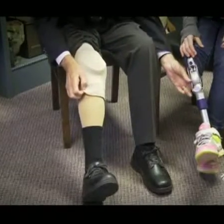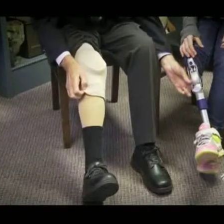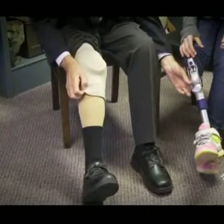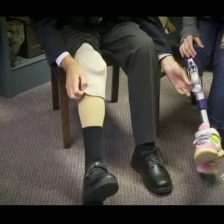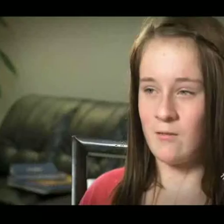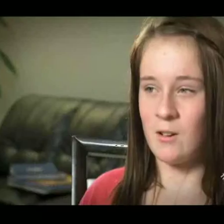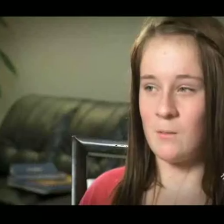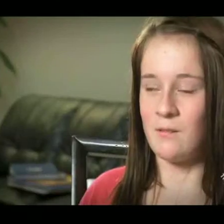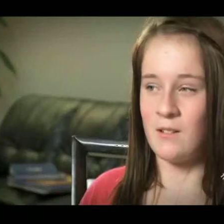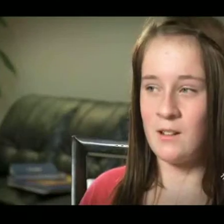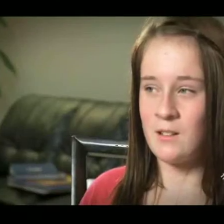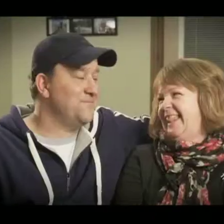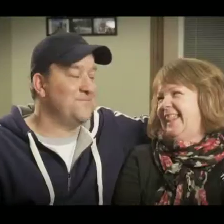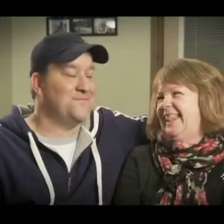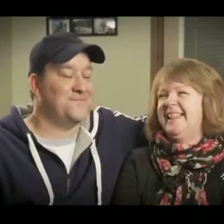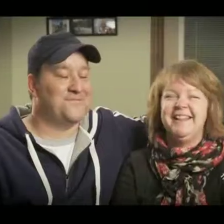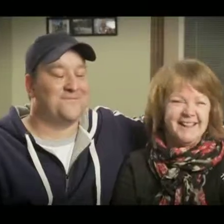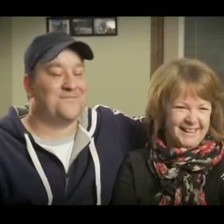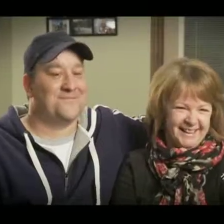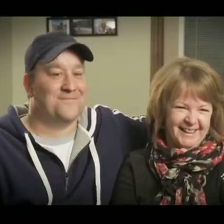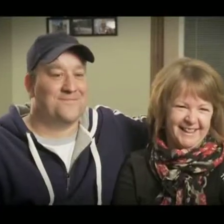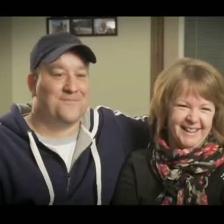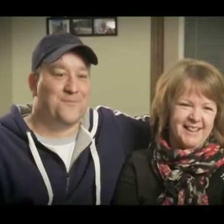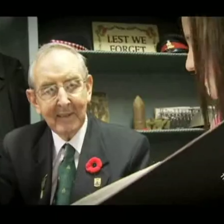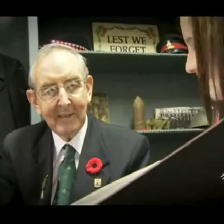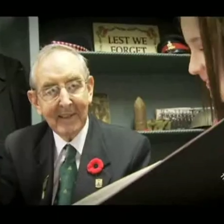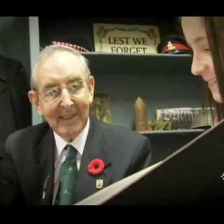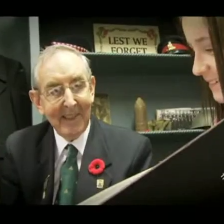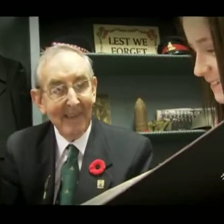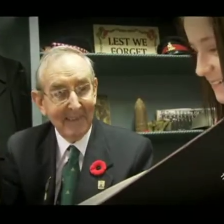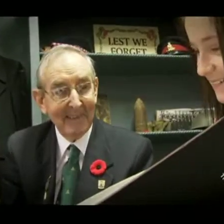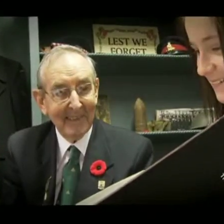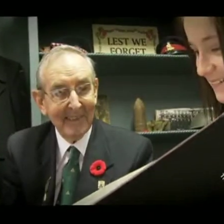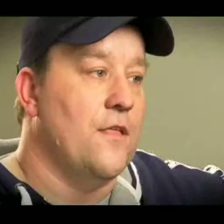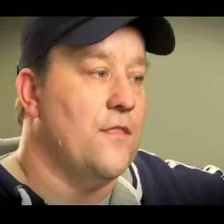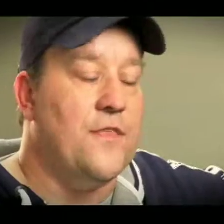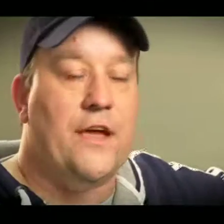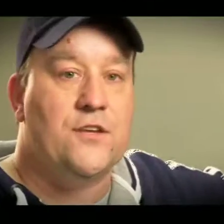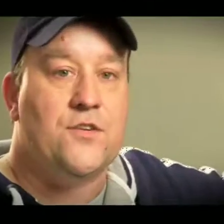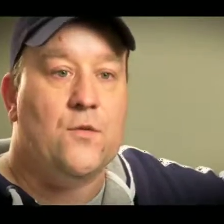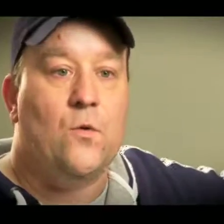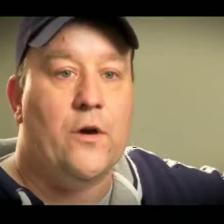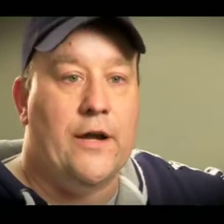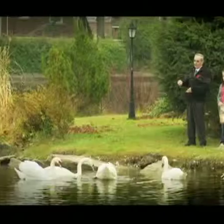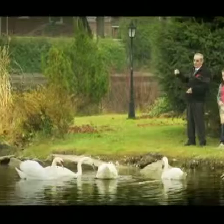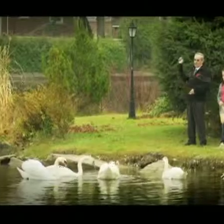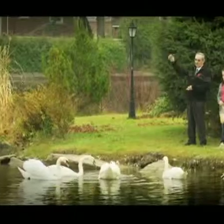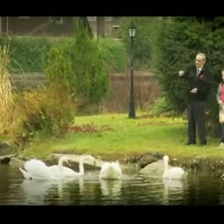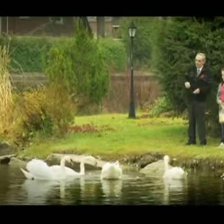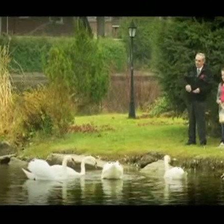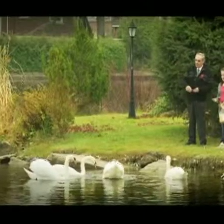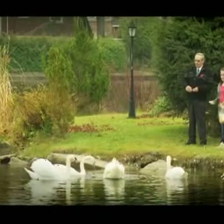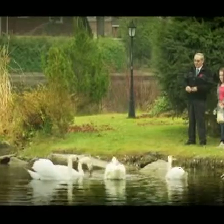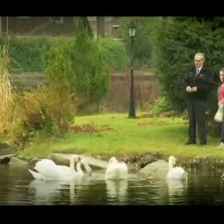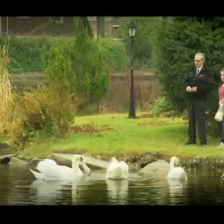through it. I've got my friends, I've got my family, I've got the War Amps. Thanks to the War Amps, she doesn't have to worry